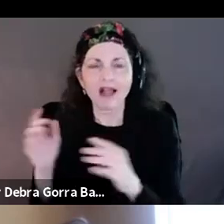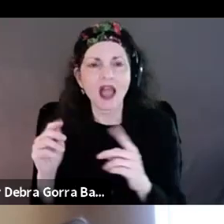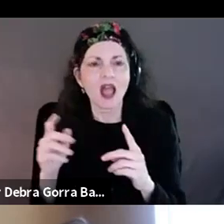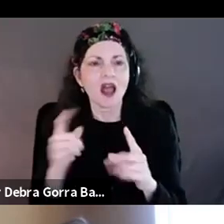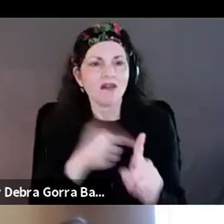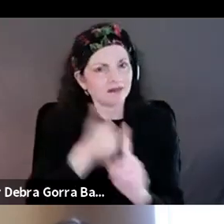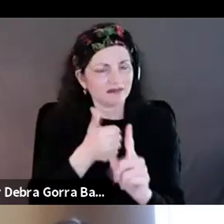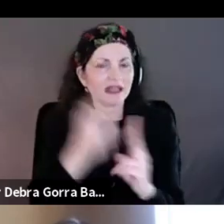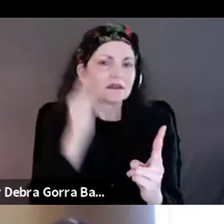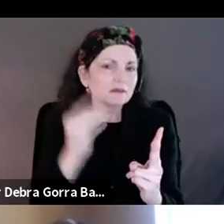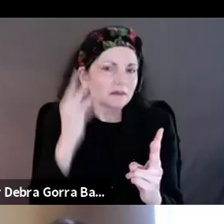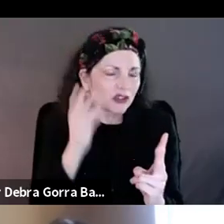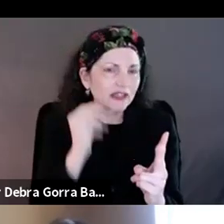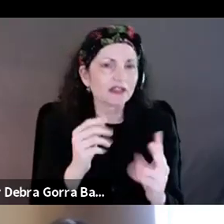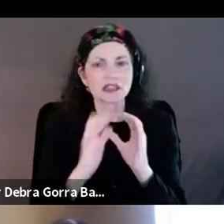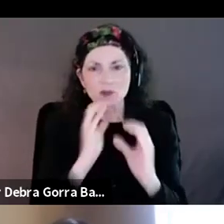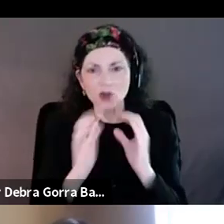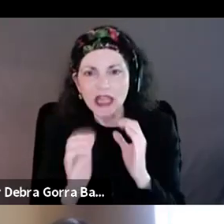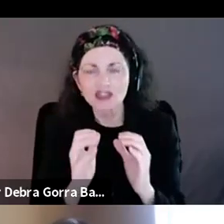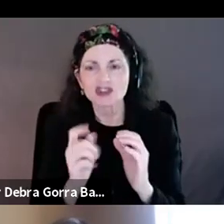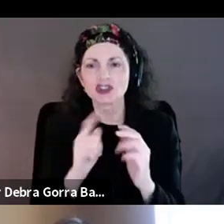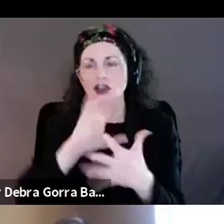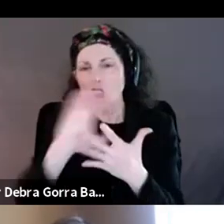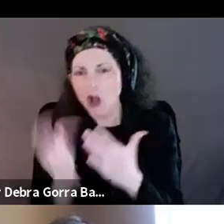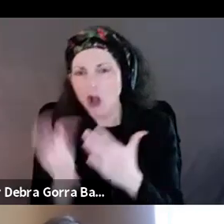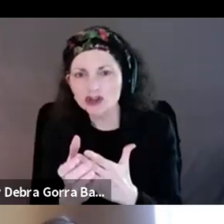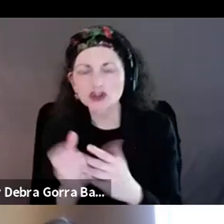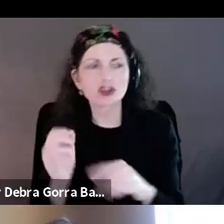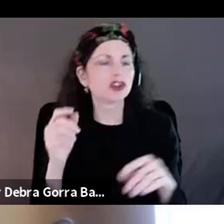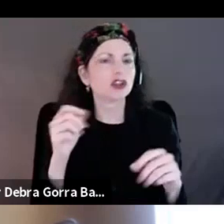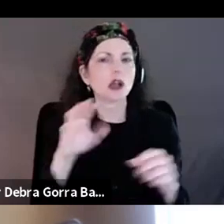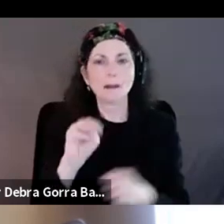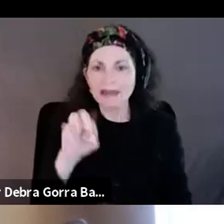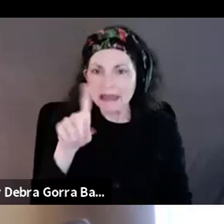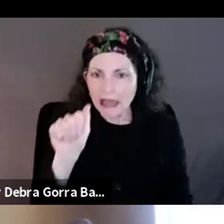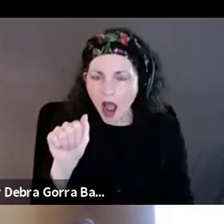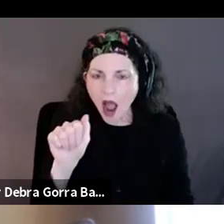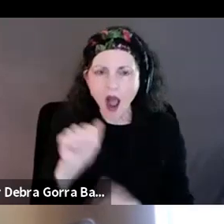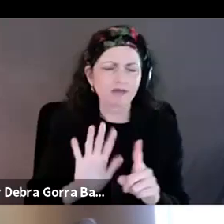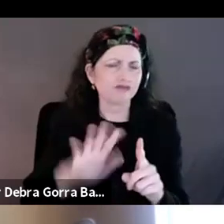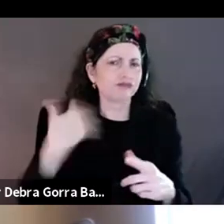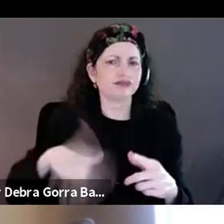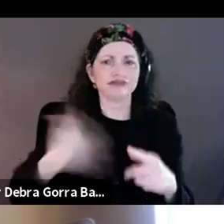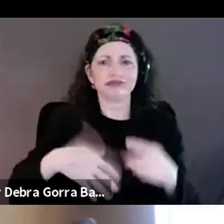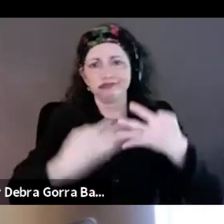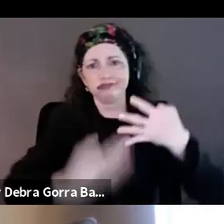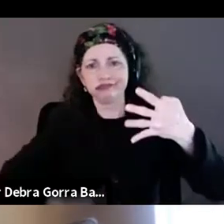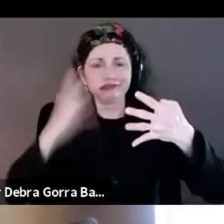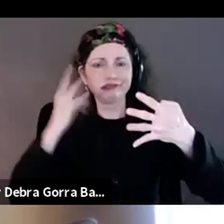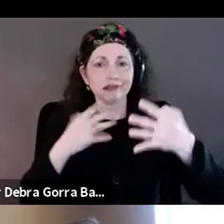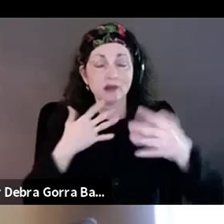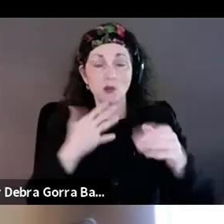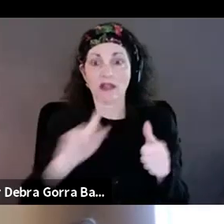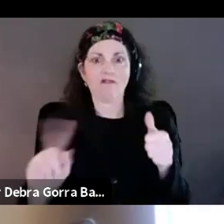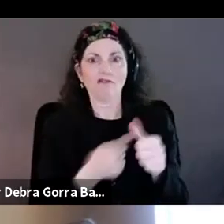real passion for an interest in culture shift and culture change in media. So and and and then, I mean, even in the first phone call